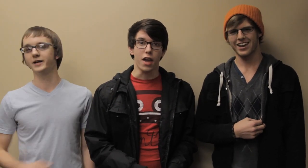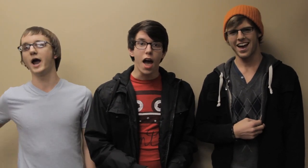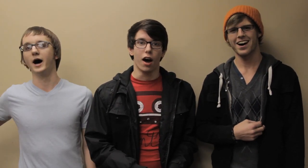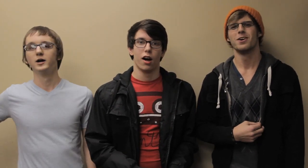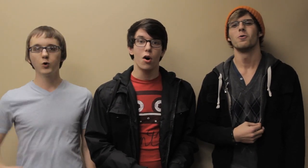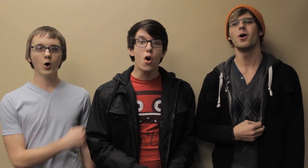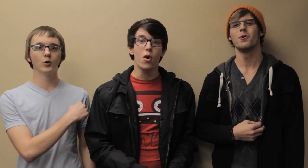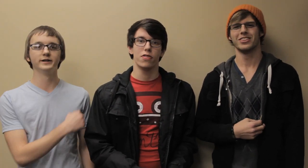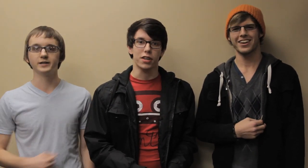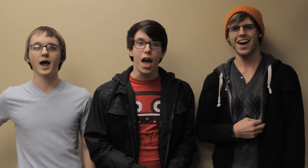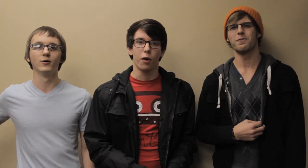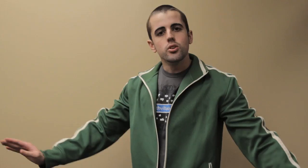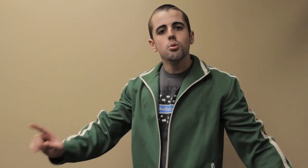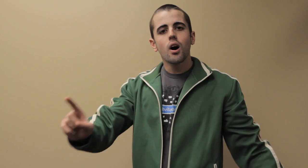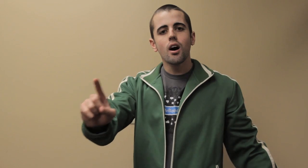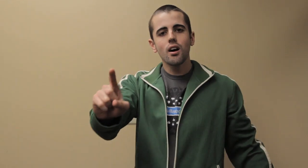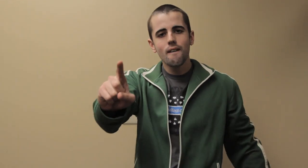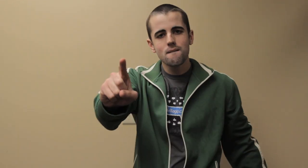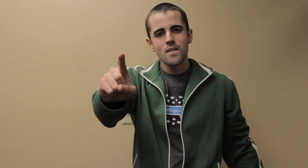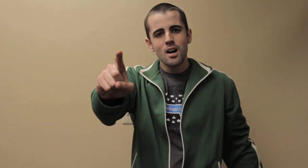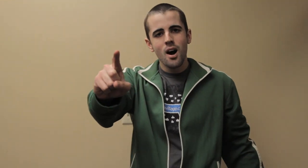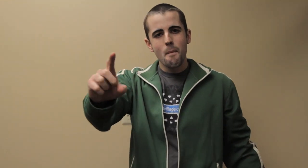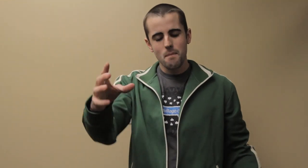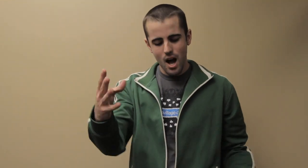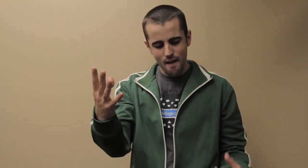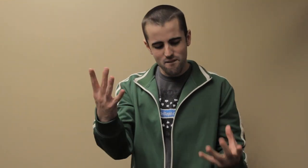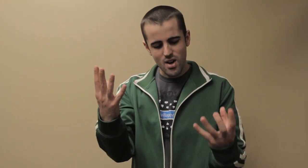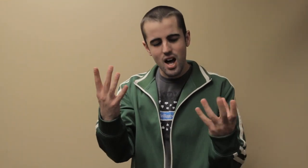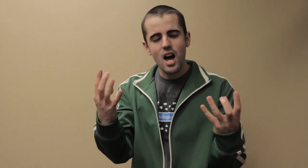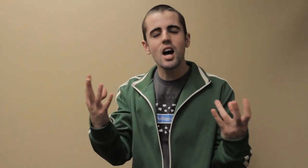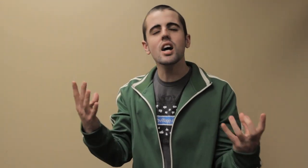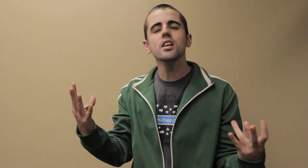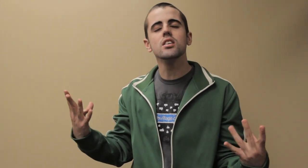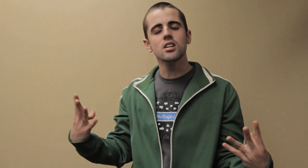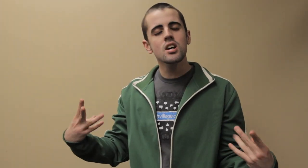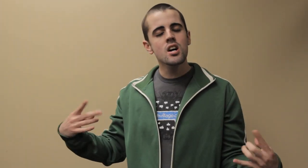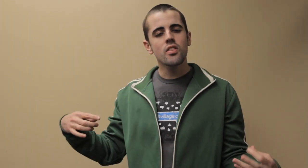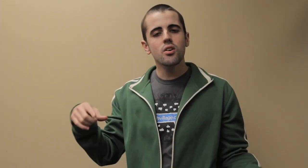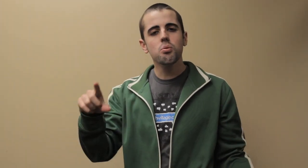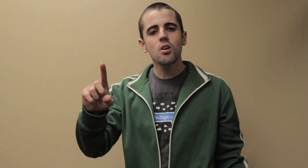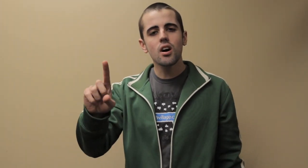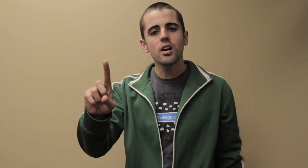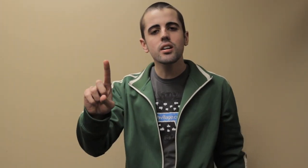air, woo in the air. You are my fire, the one